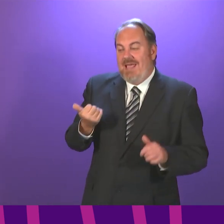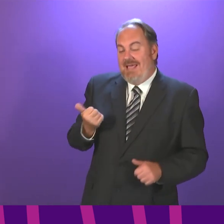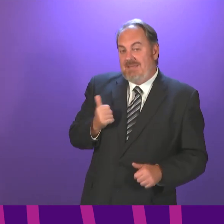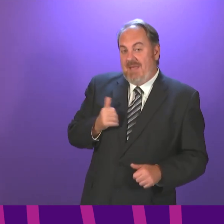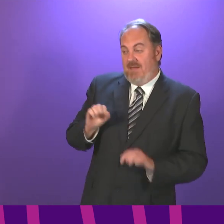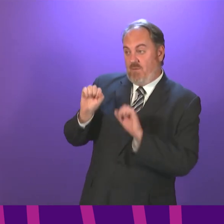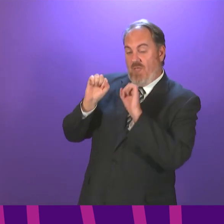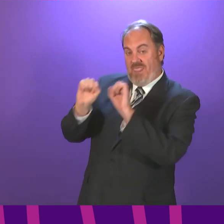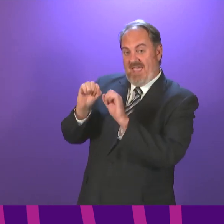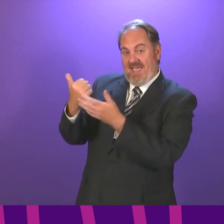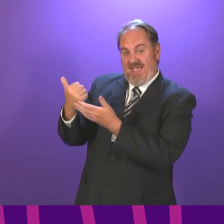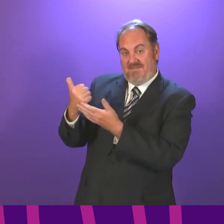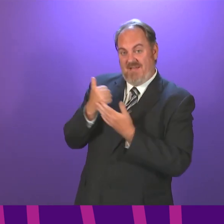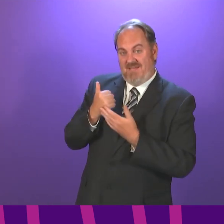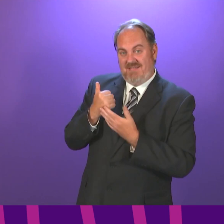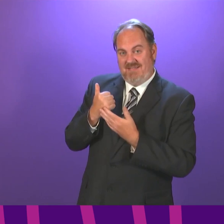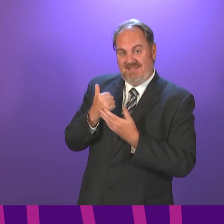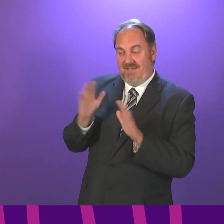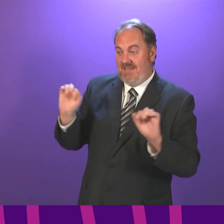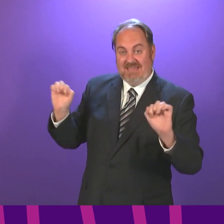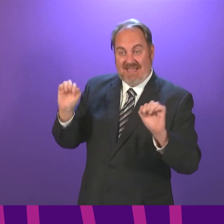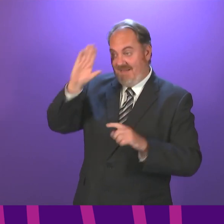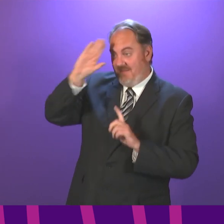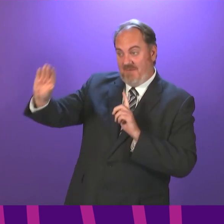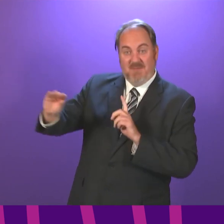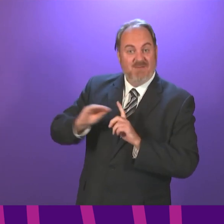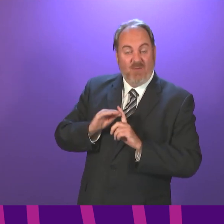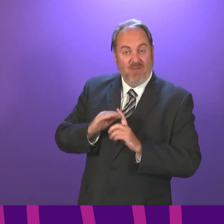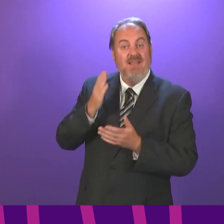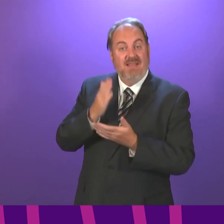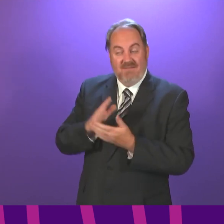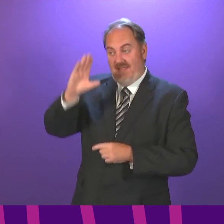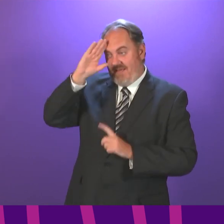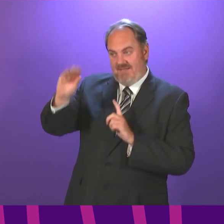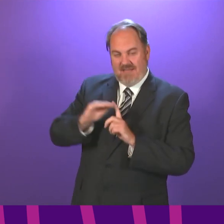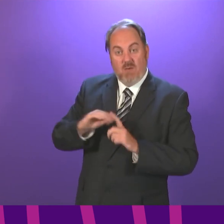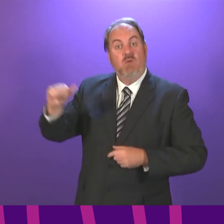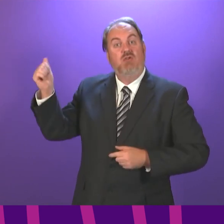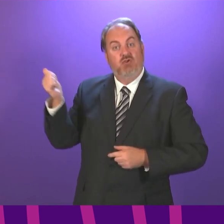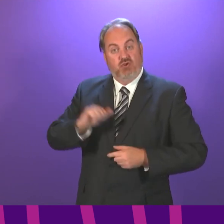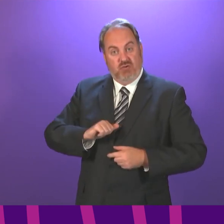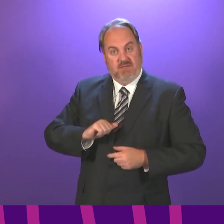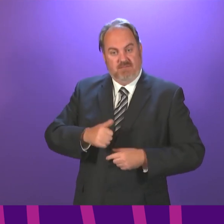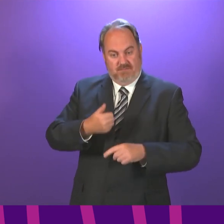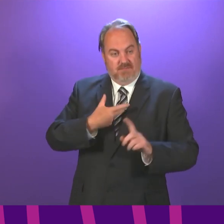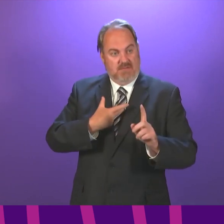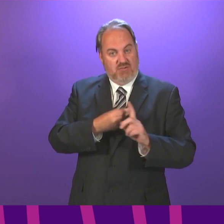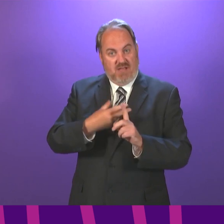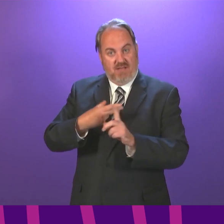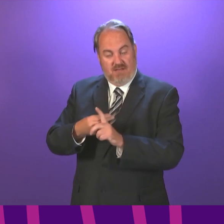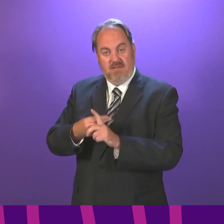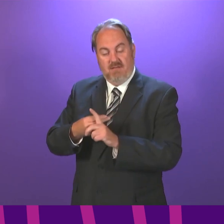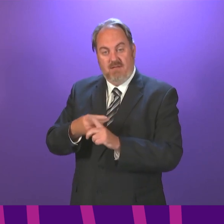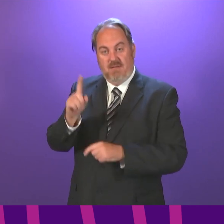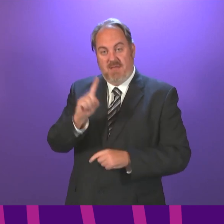I have to wait and see what that advice says. If it does say that we should go beyond the current groups of young